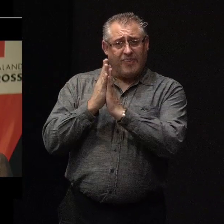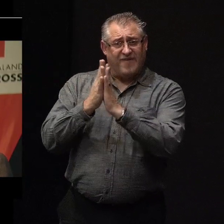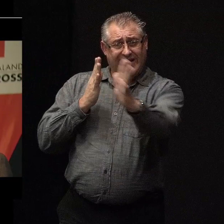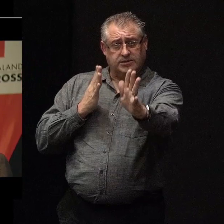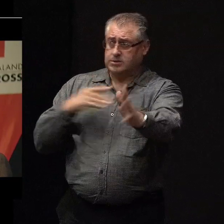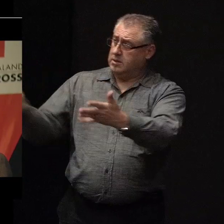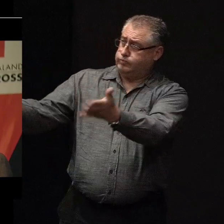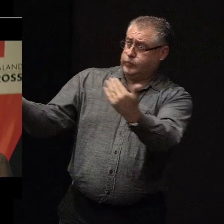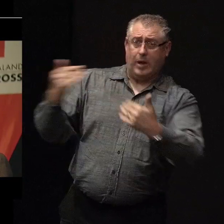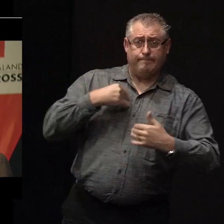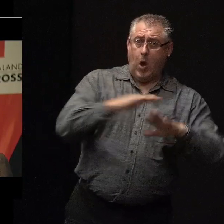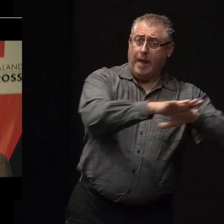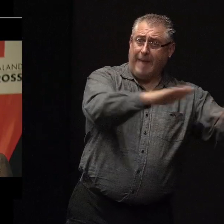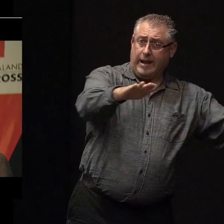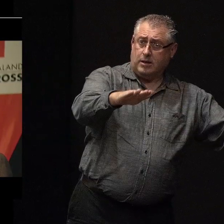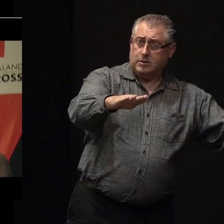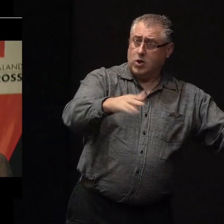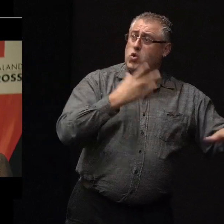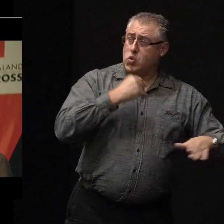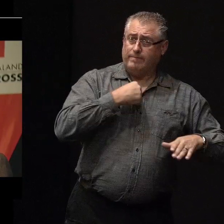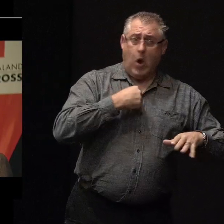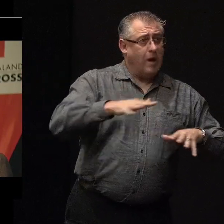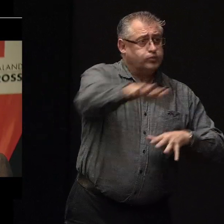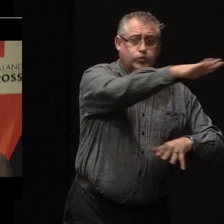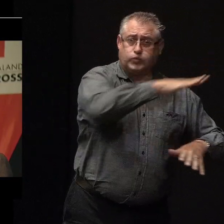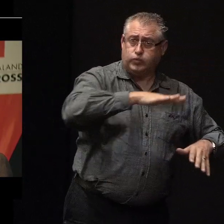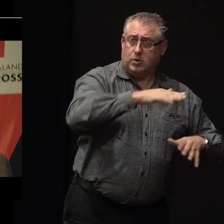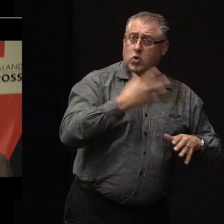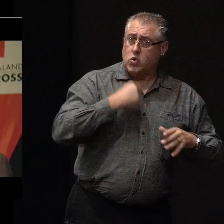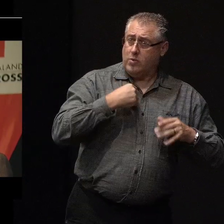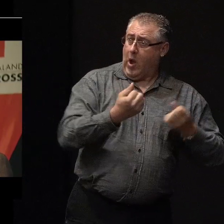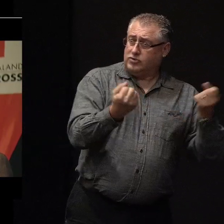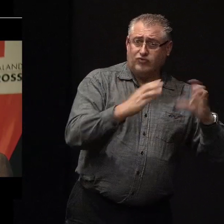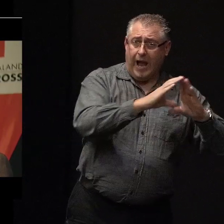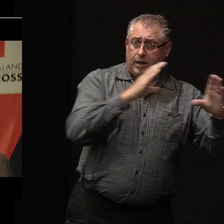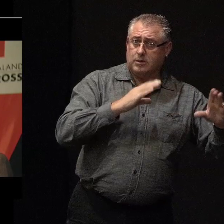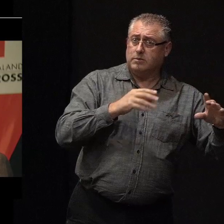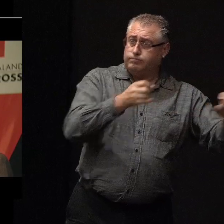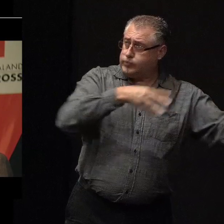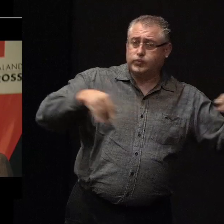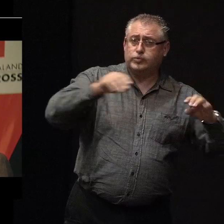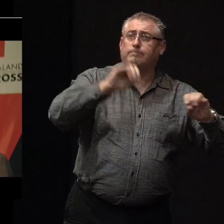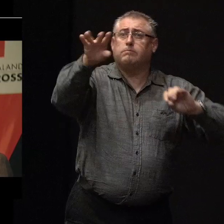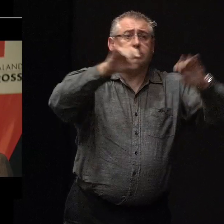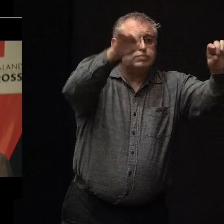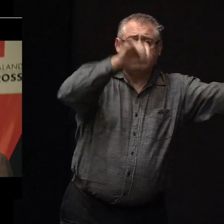my paddocks over my bridges and use my yards to load them on the trucks and take them to the adjustment paddocks that the Farmers' Federation have